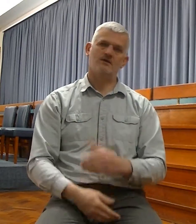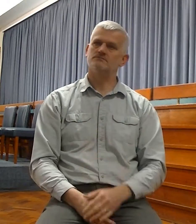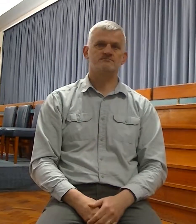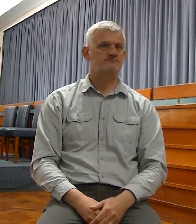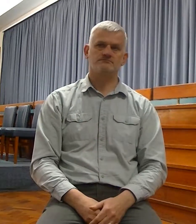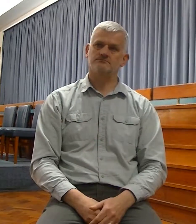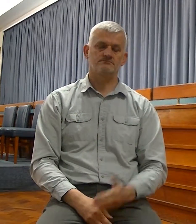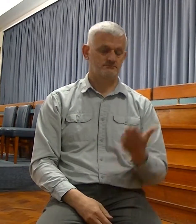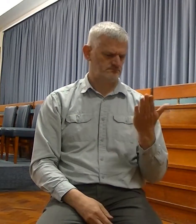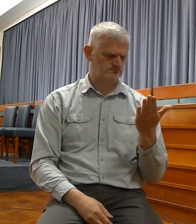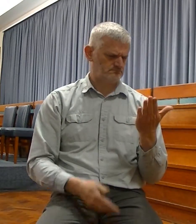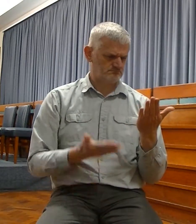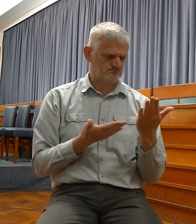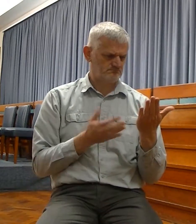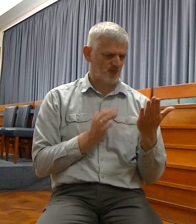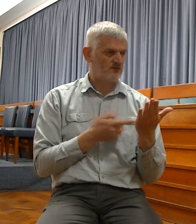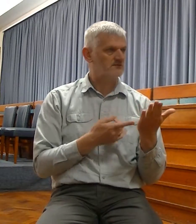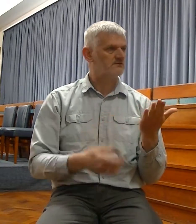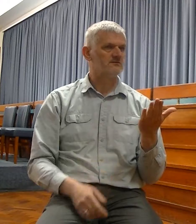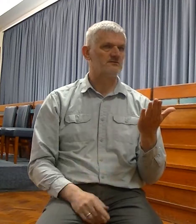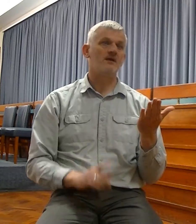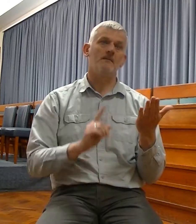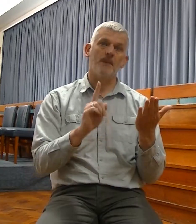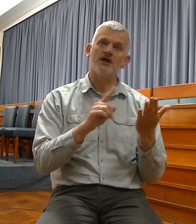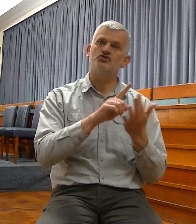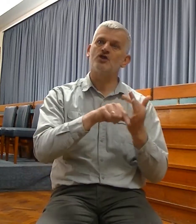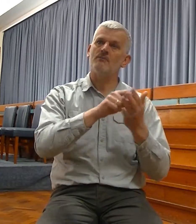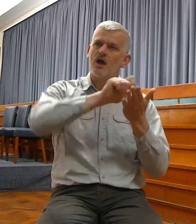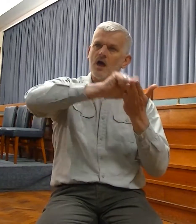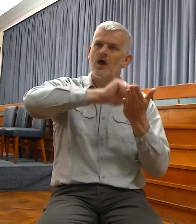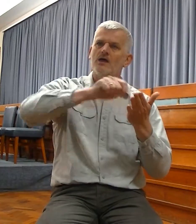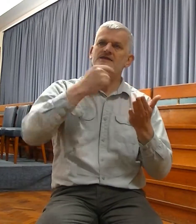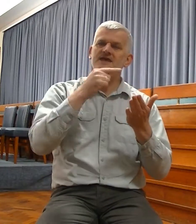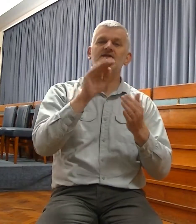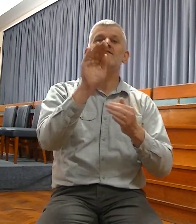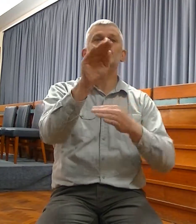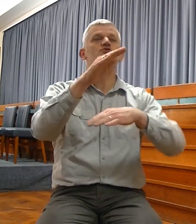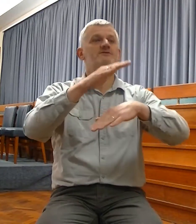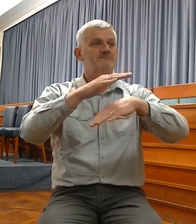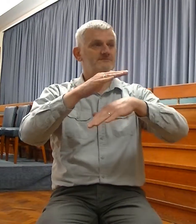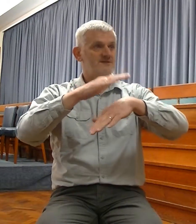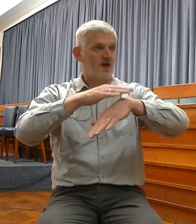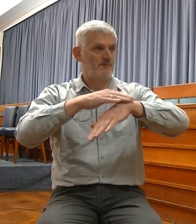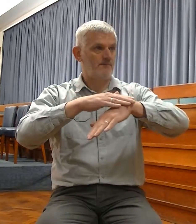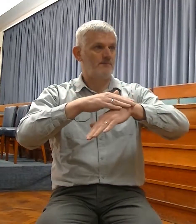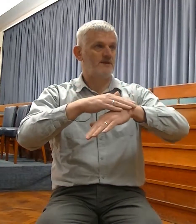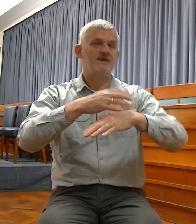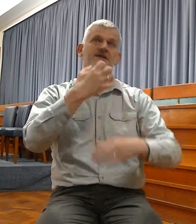yet Jeremiah speaks repeatedly of the day coming when Israel and Judah would be one again